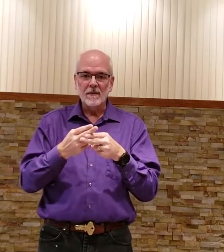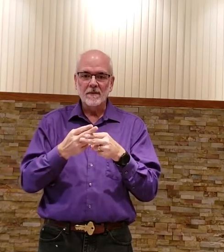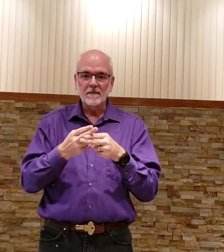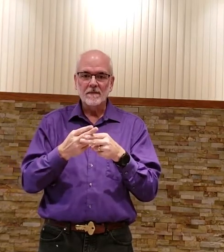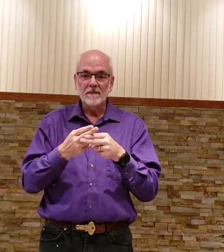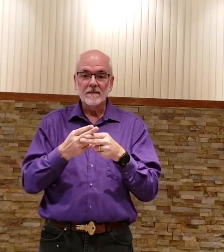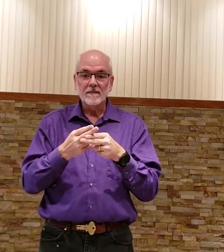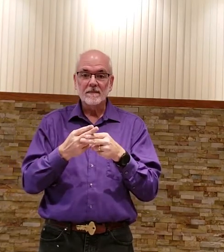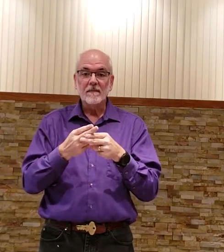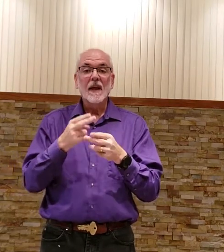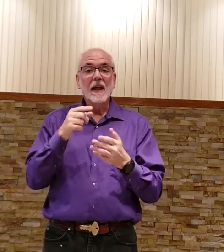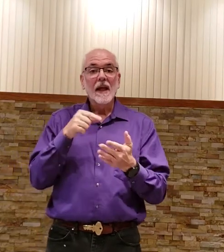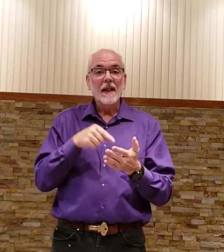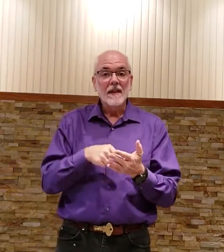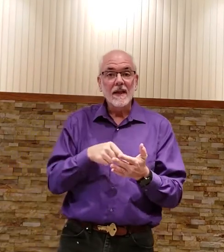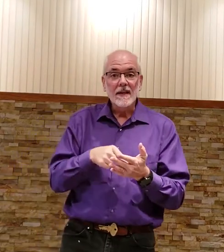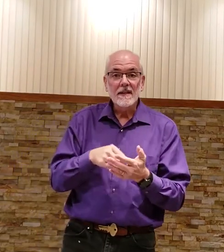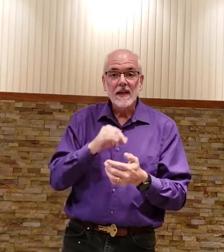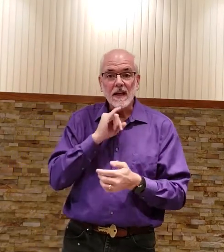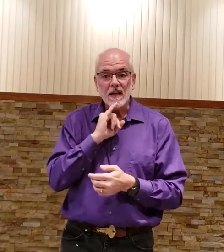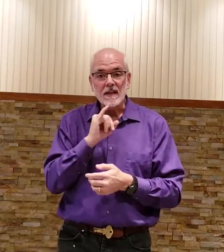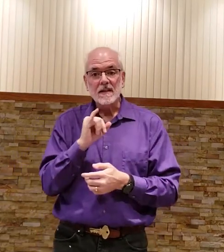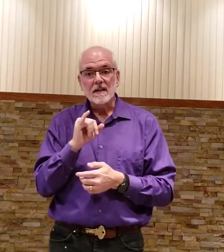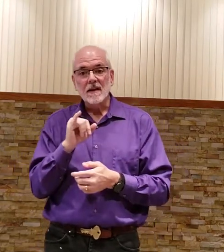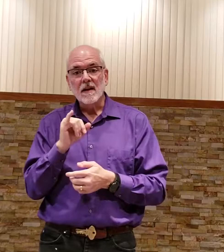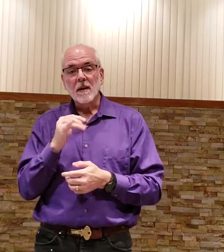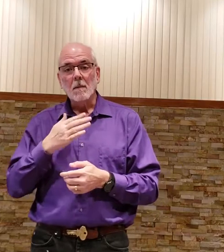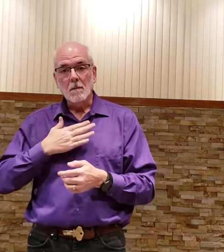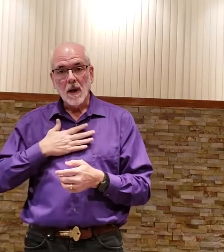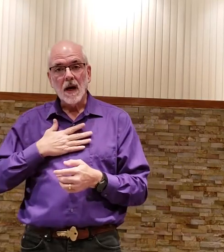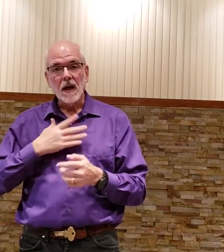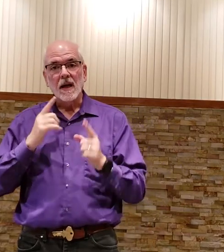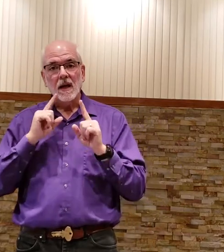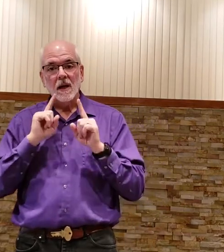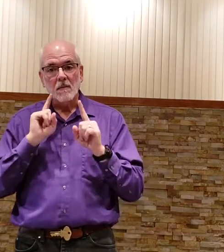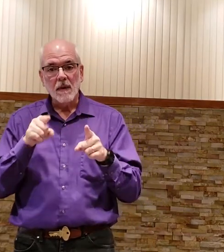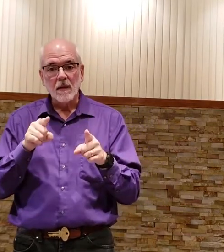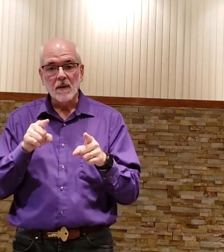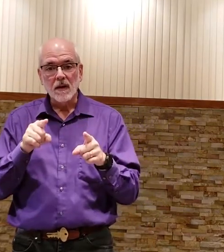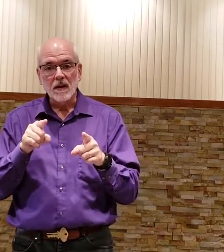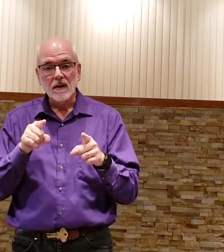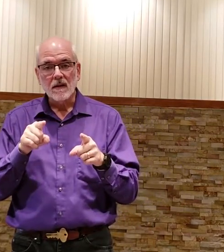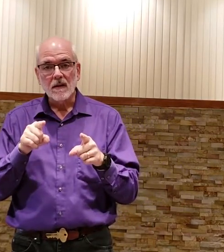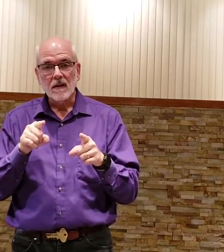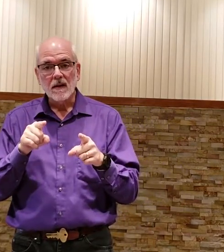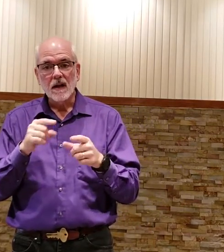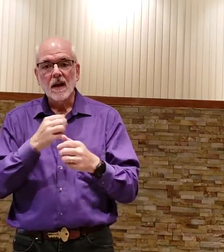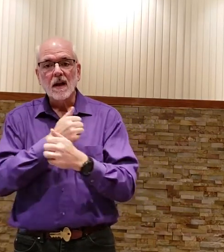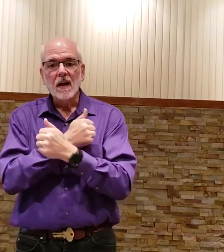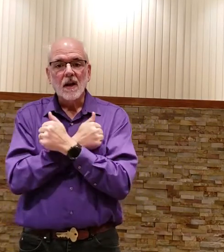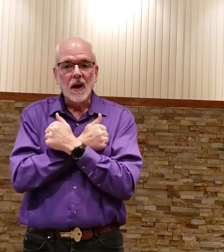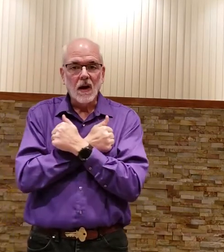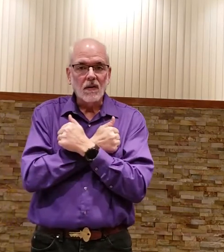this is my commandment love